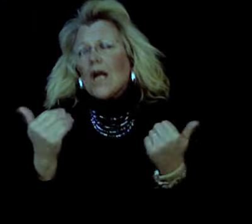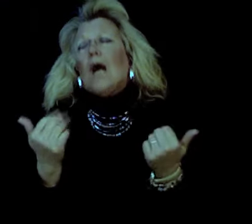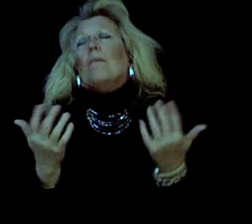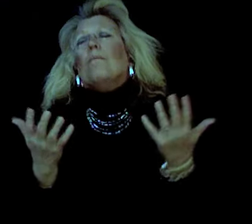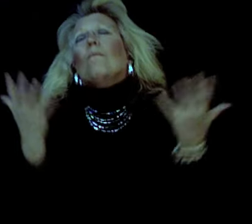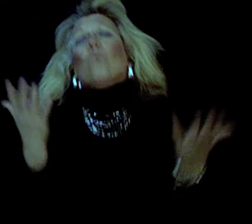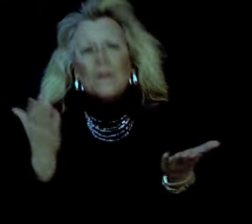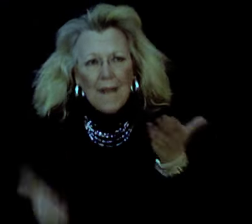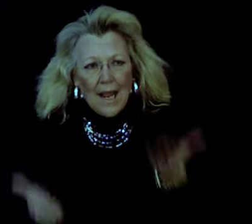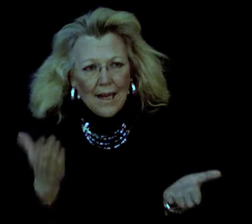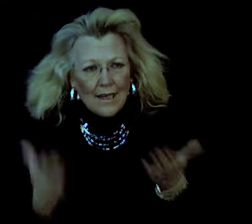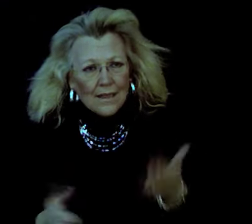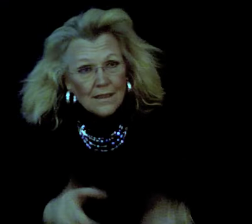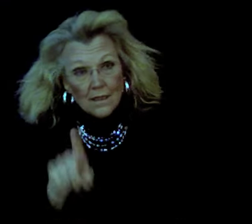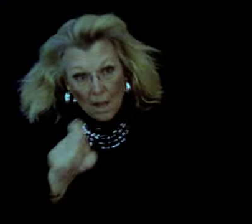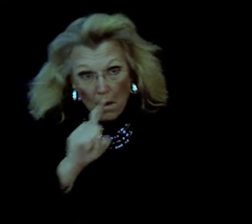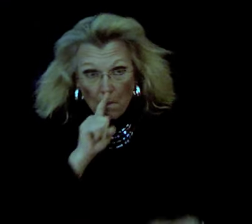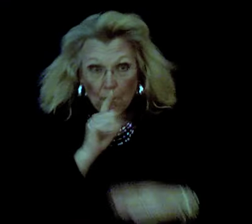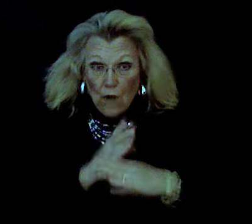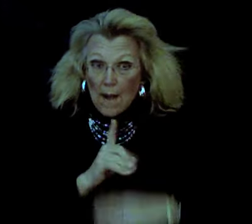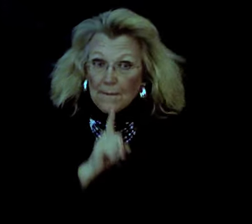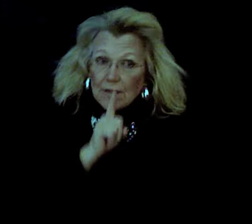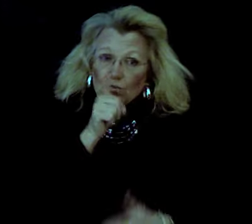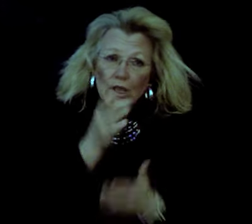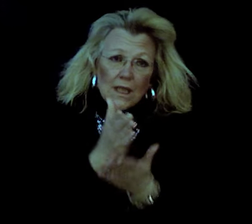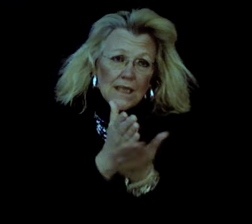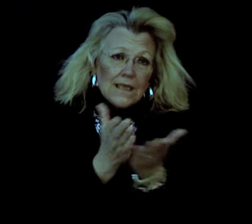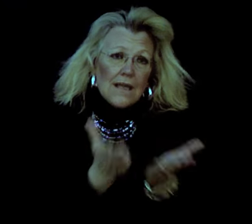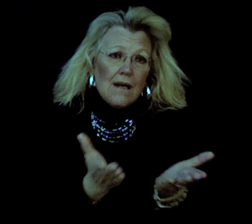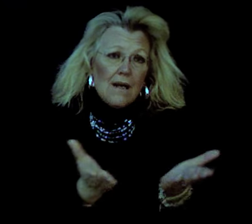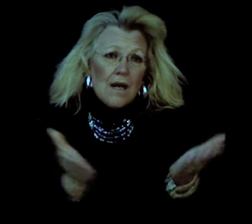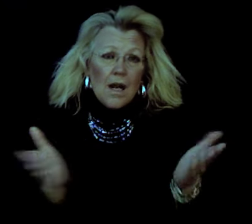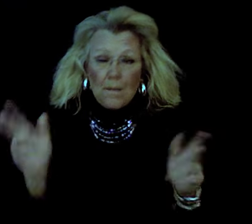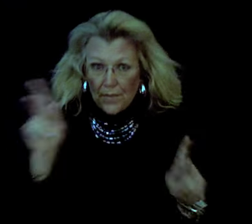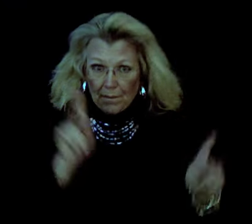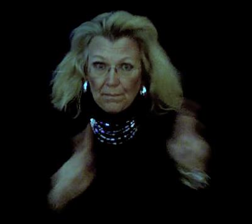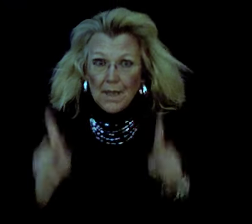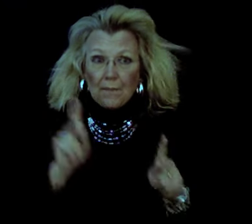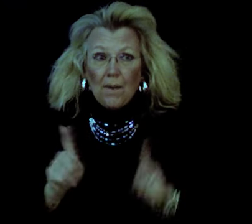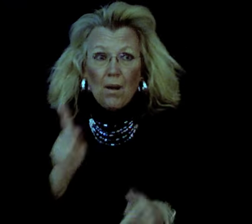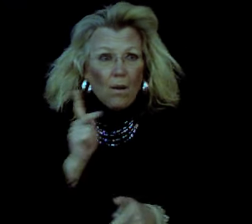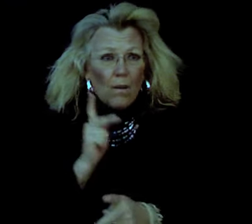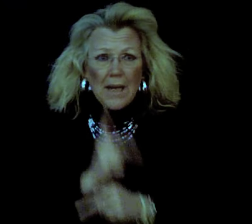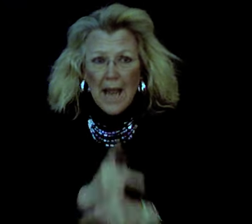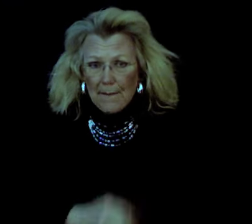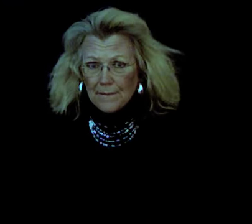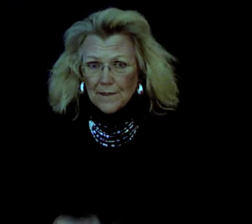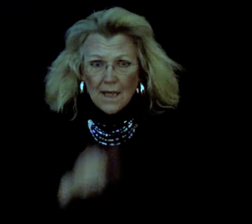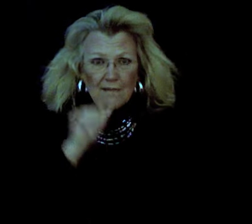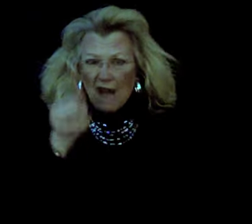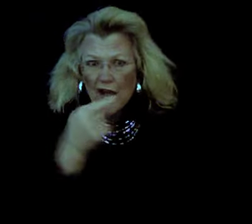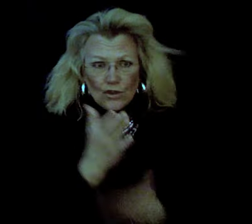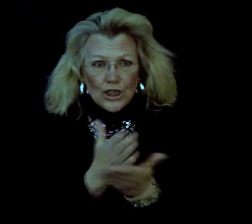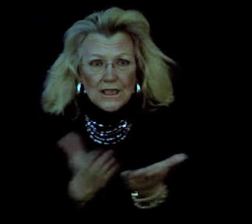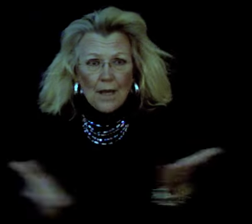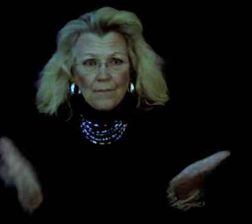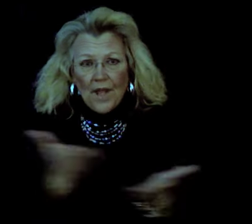call what may Promise really something people have heard Not just something